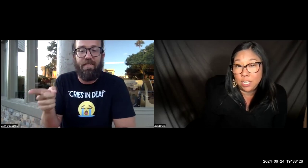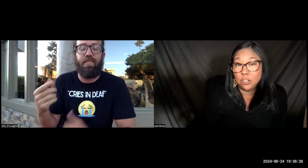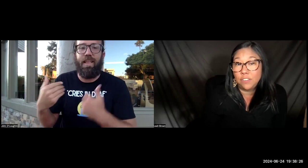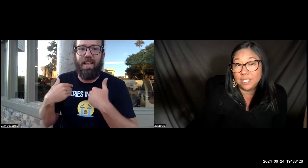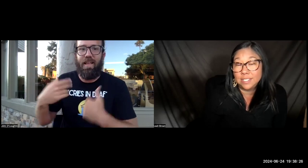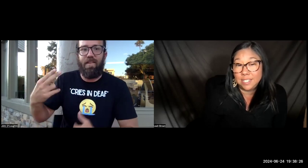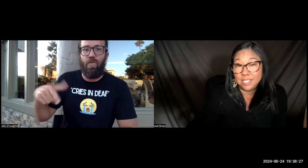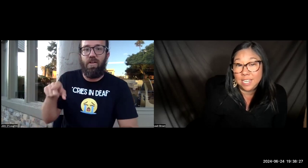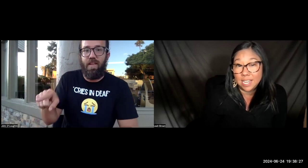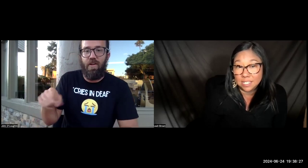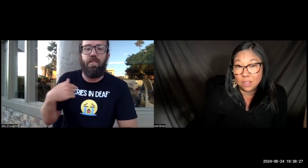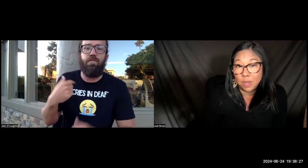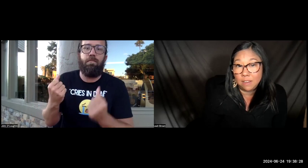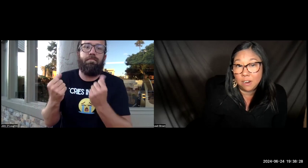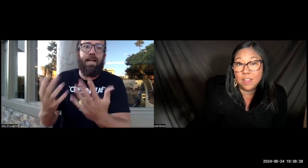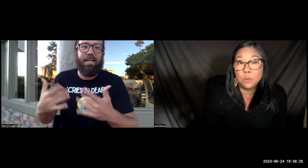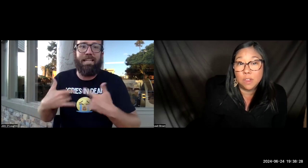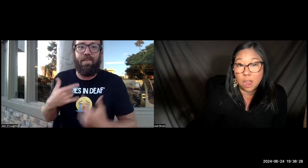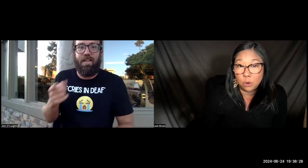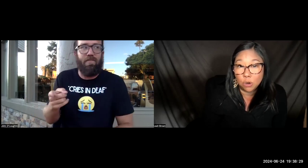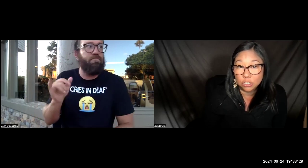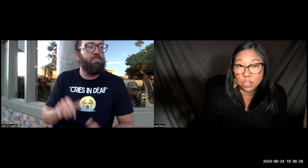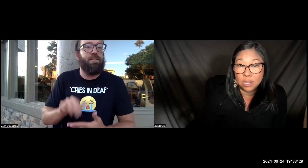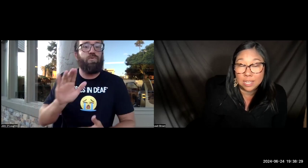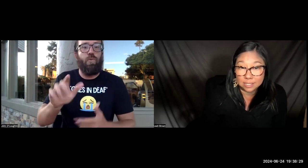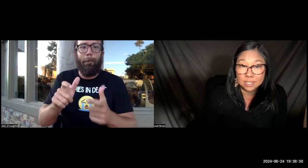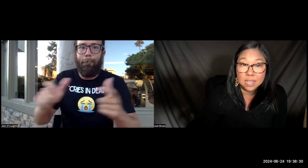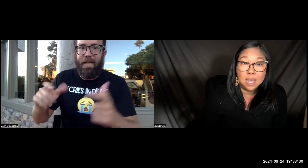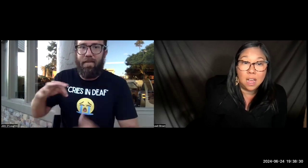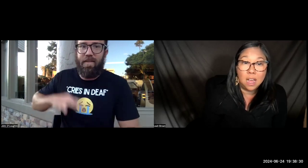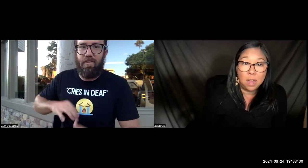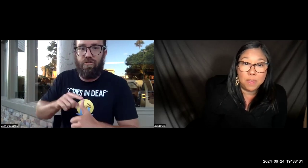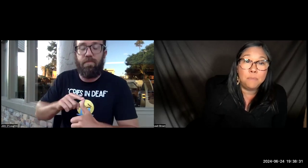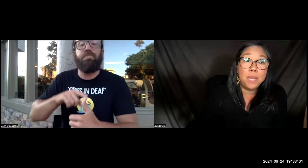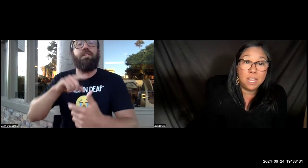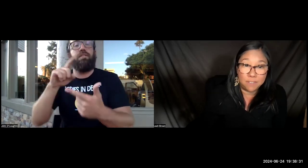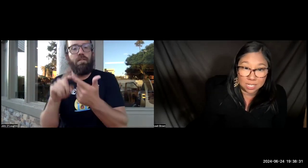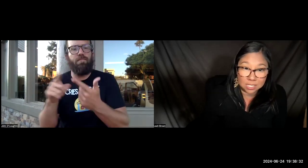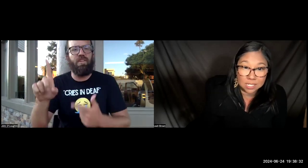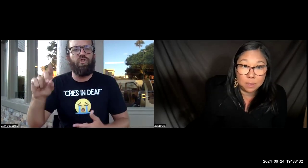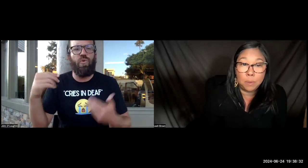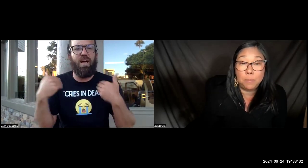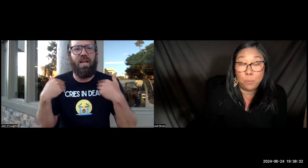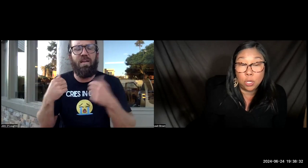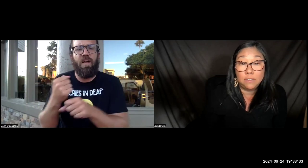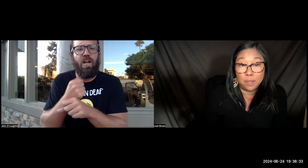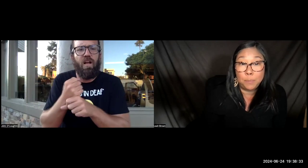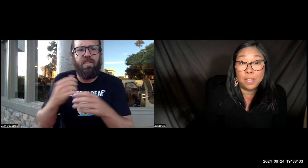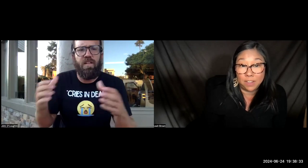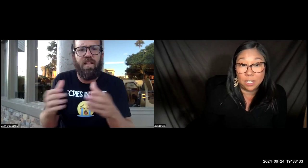Services DCS is located there. That's where their headquarters is. Um, they have many events. It's a good, big advantage.